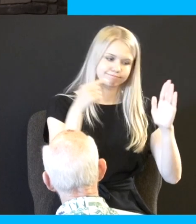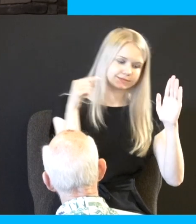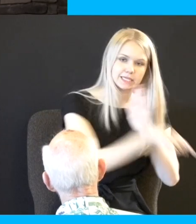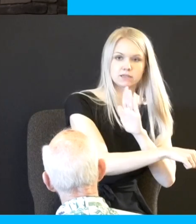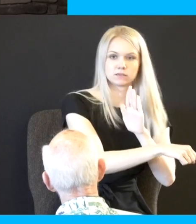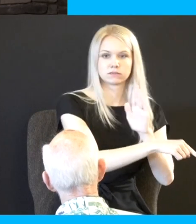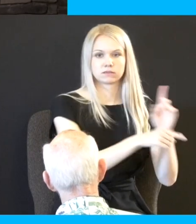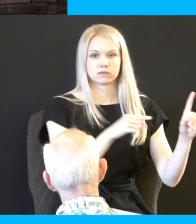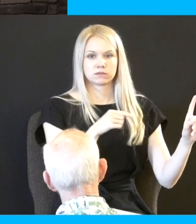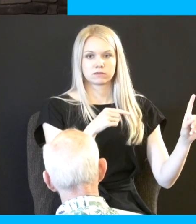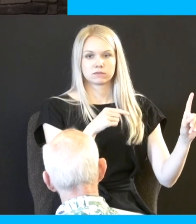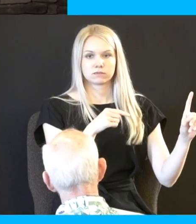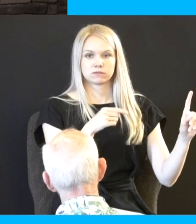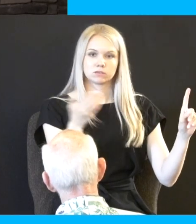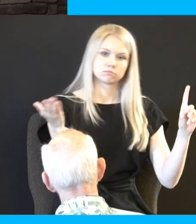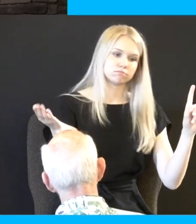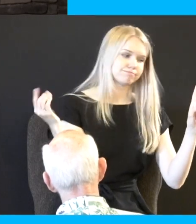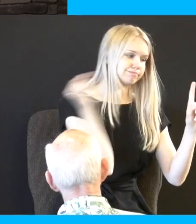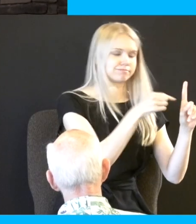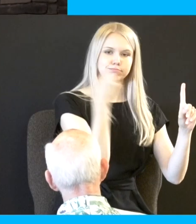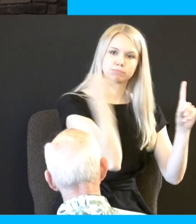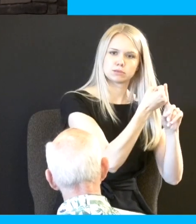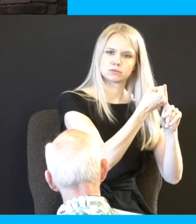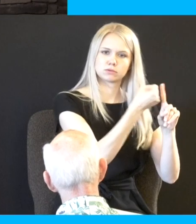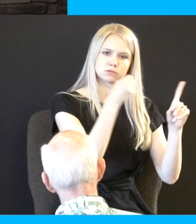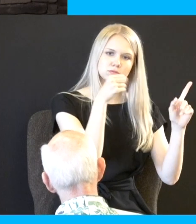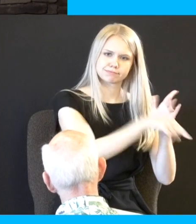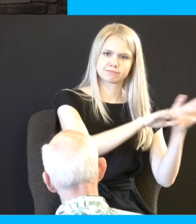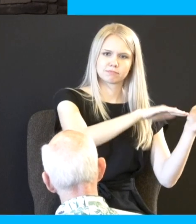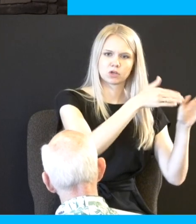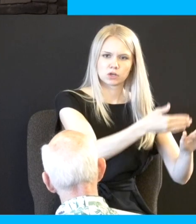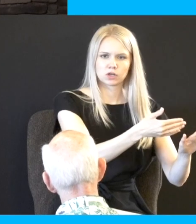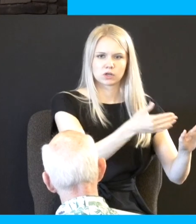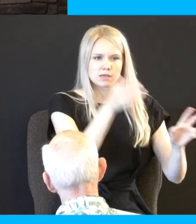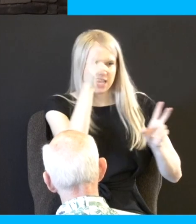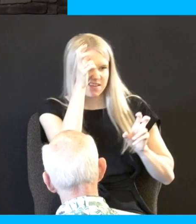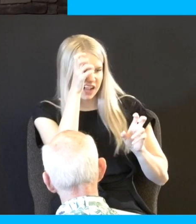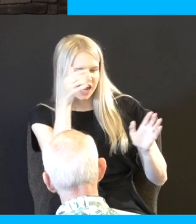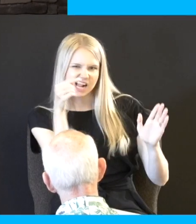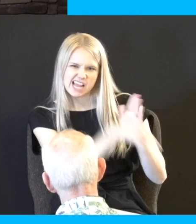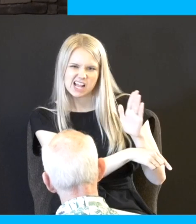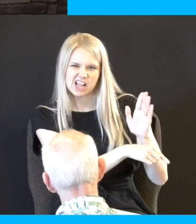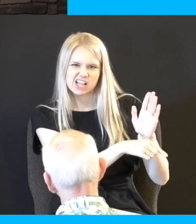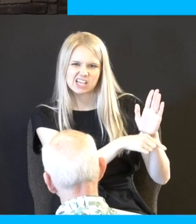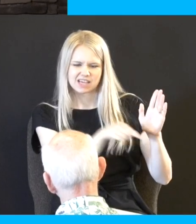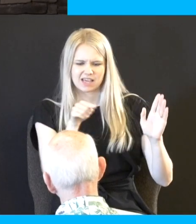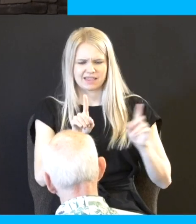to slay him to kill or murder with guile deceit thou shalt take him from mine altar